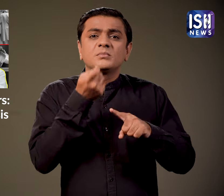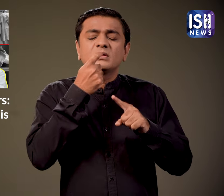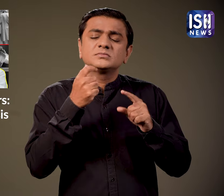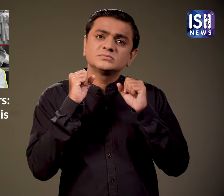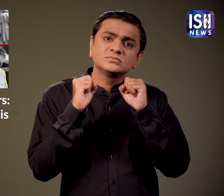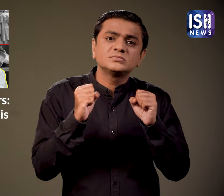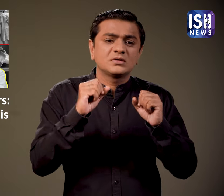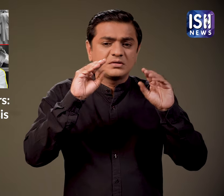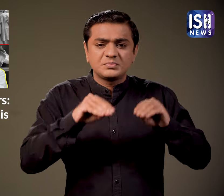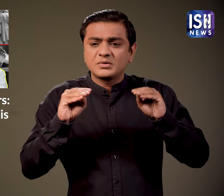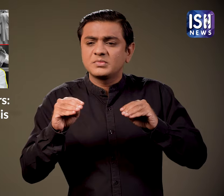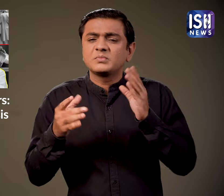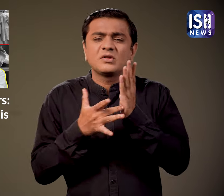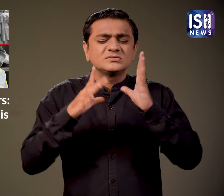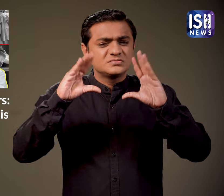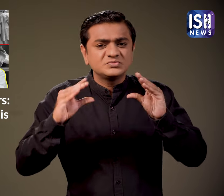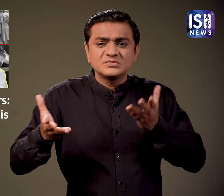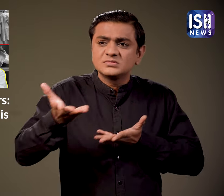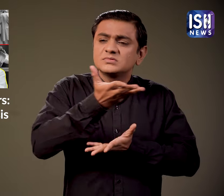The deaths were due to shortage of medicines and staff.